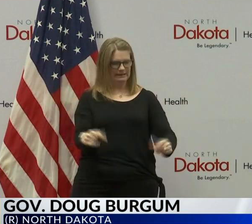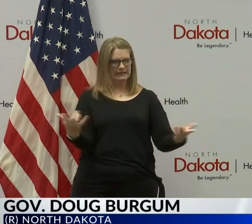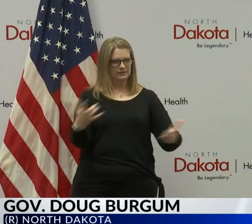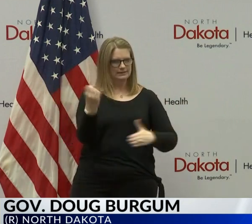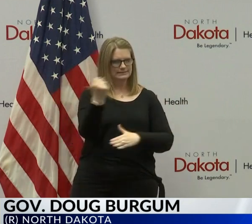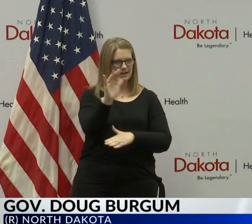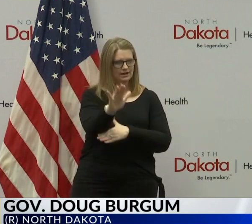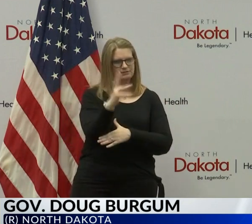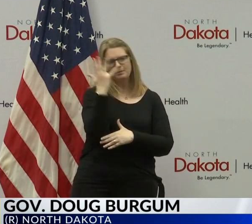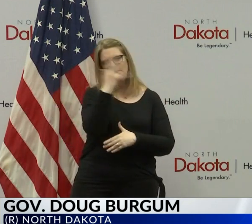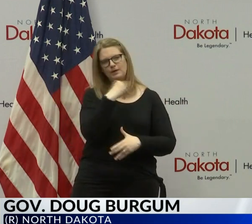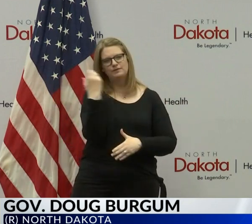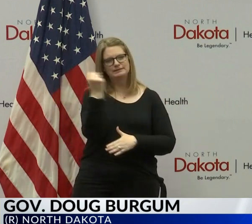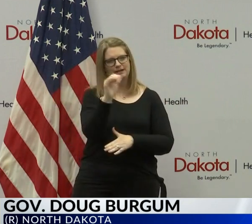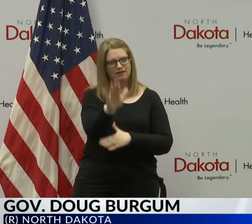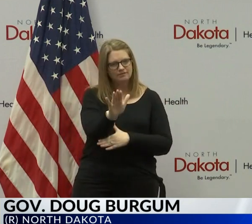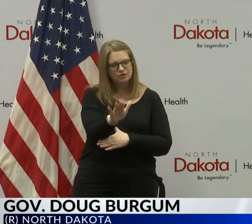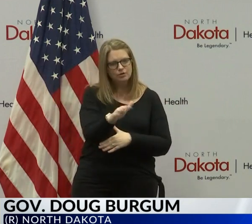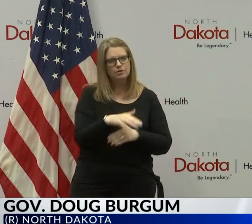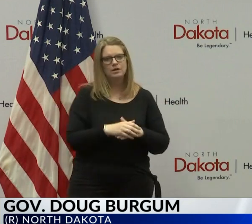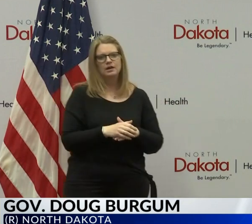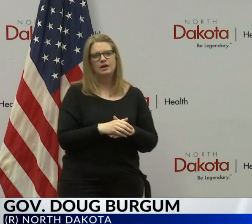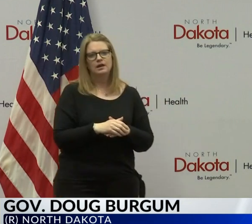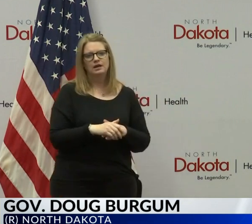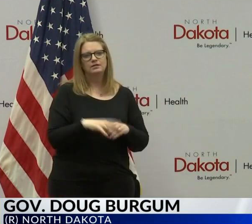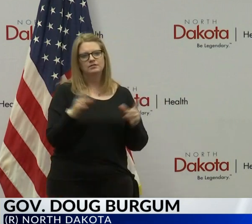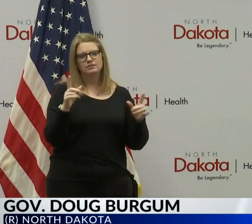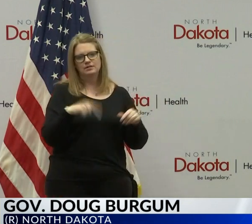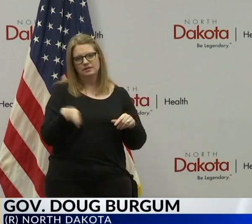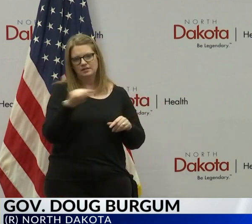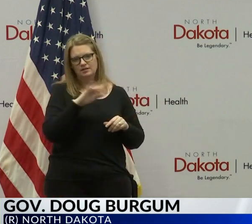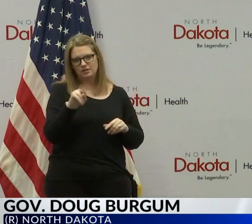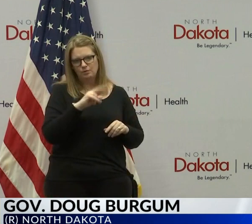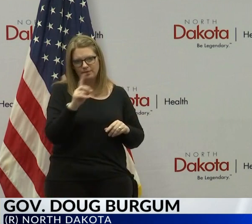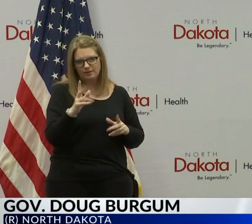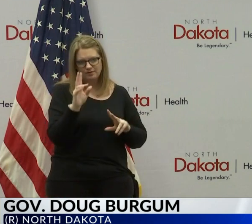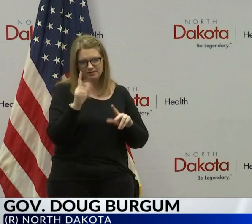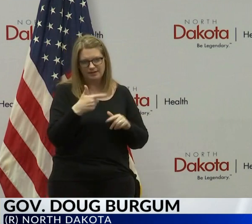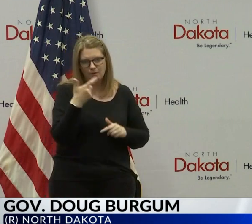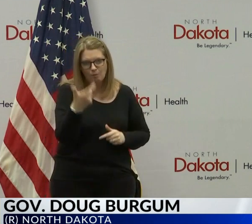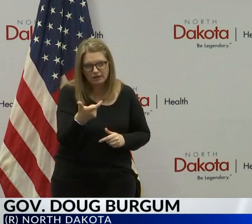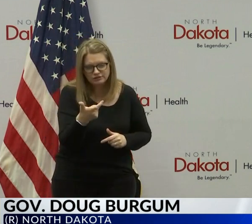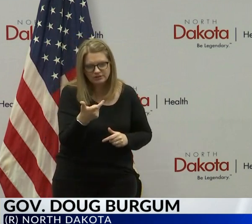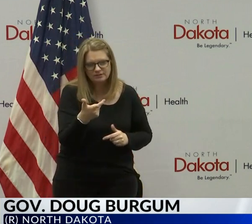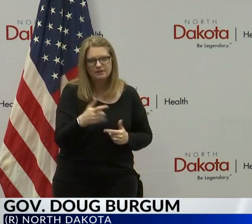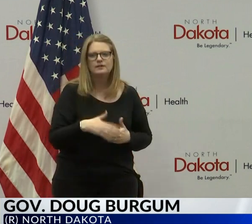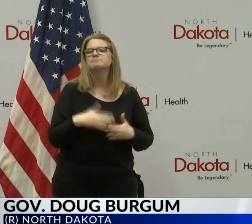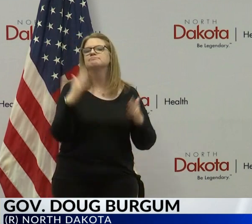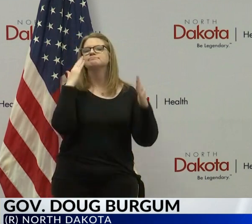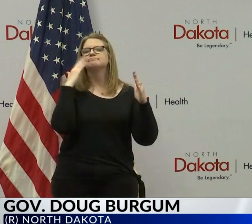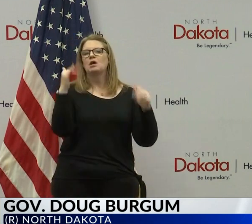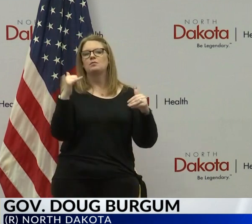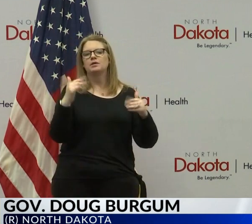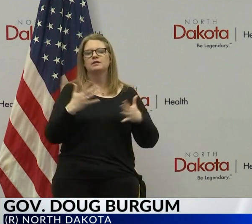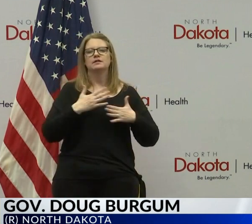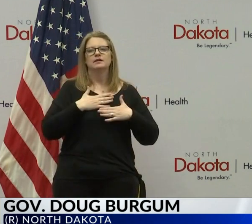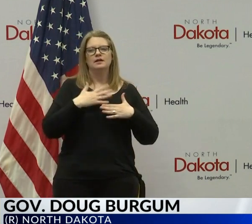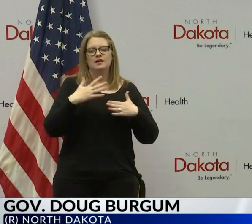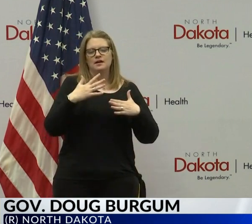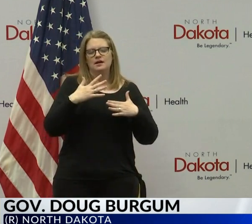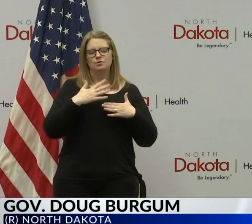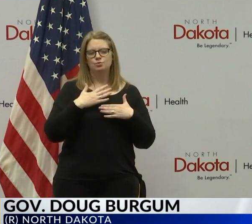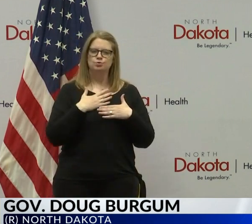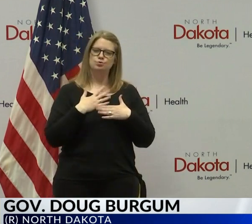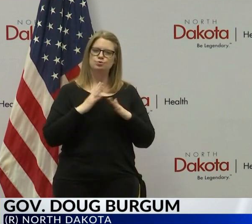afternoon, on a beautiful Saturday afternoon. And for the North Dakotans that are watching, I hope you're getting a chance to get a breath of fresh air